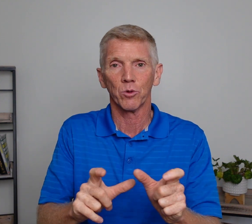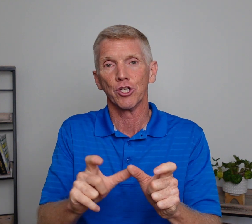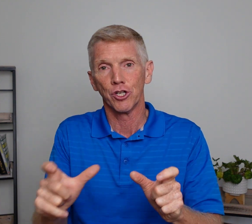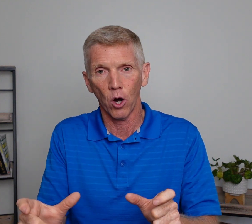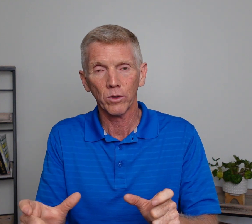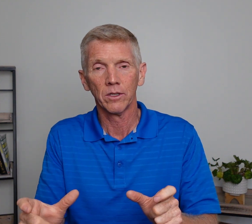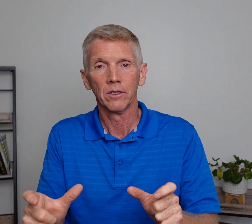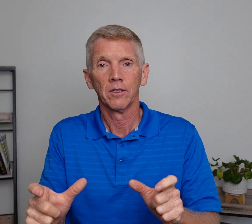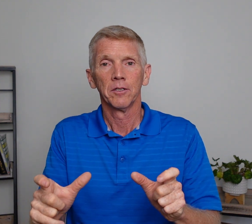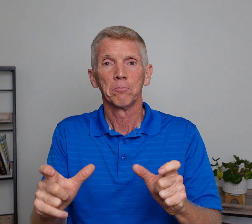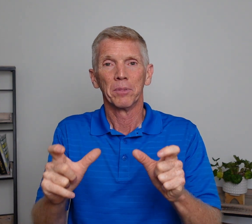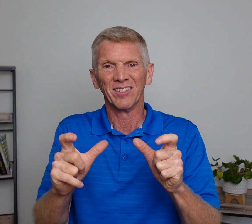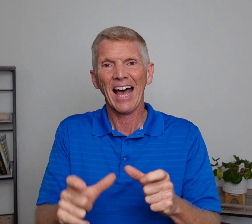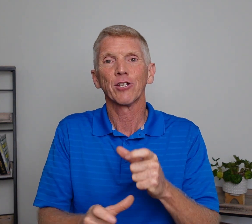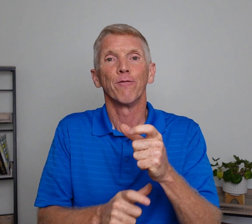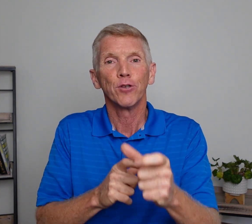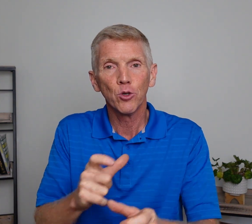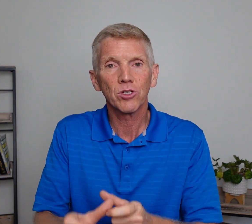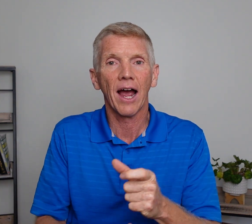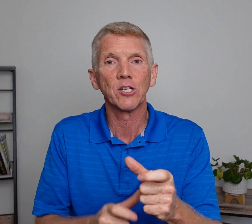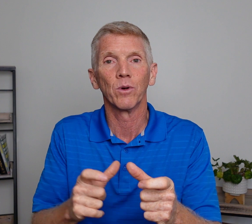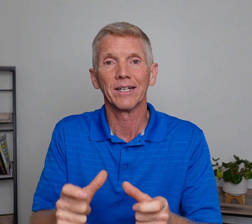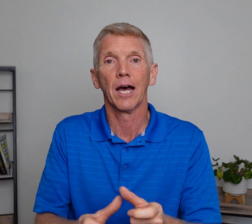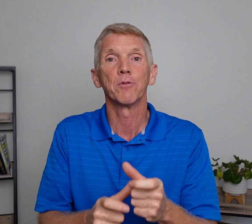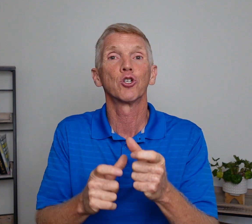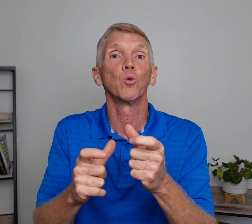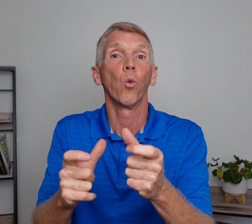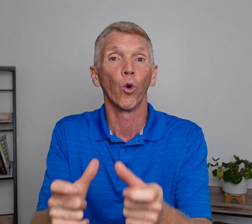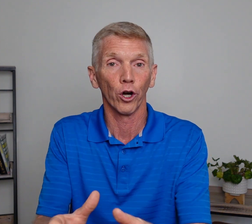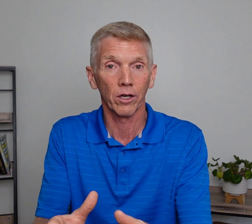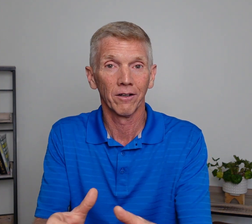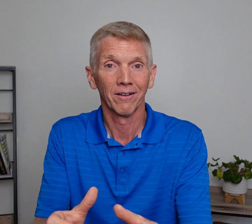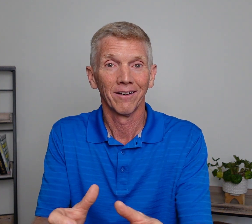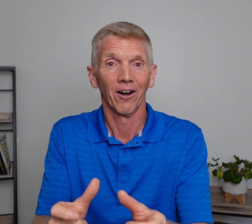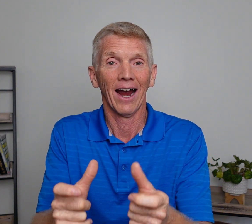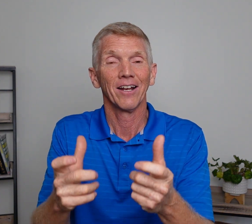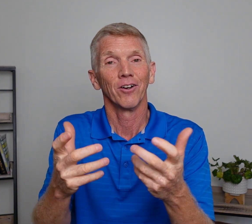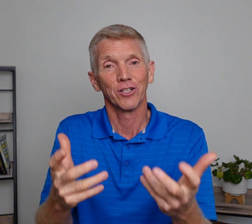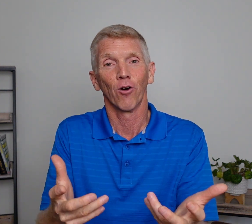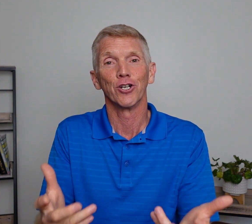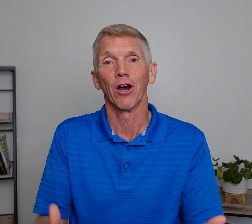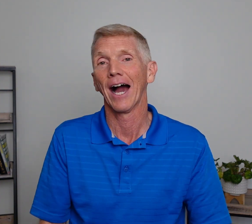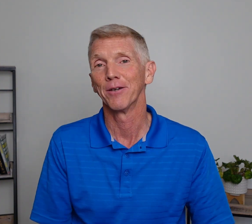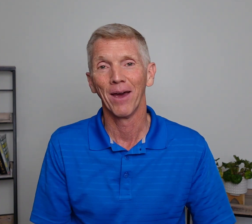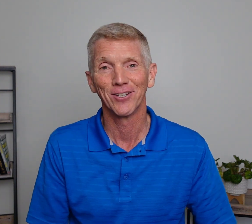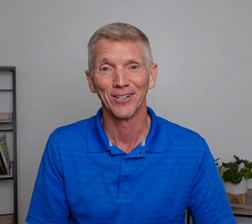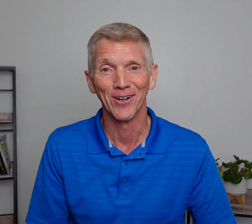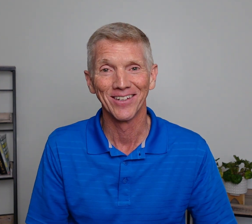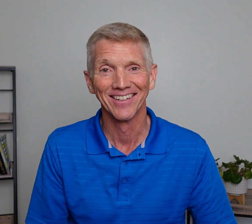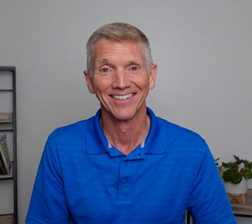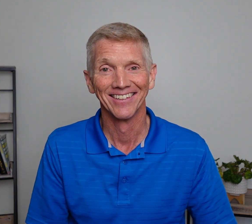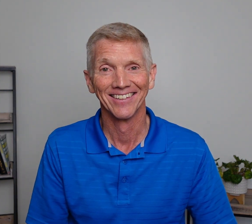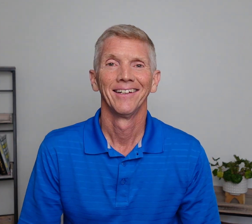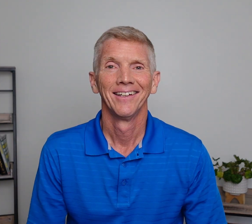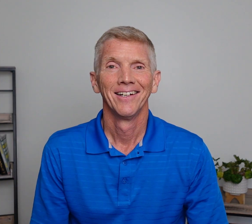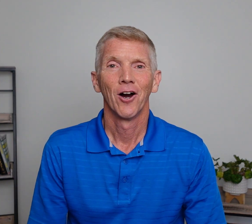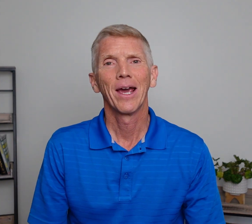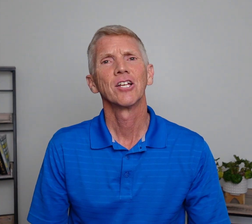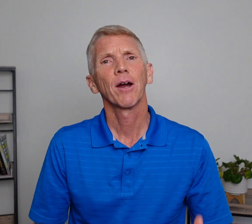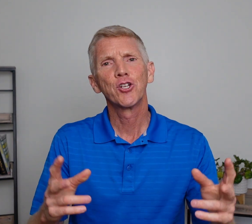ones don't. But that's a few signs when it comes to work. All right? As far as your occupation goes. Okay. Let's write two